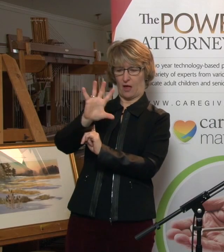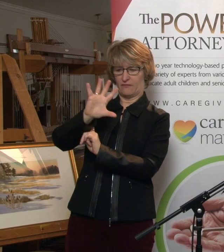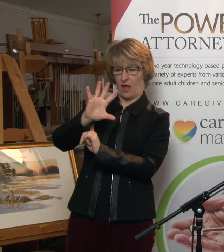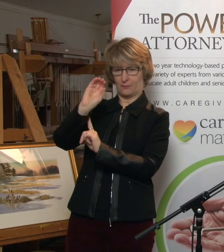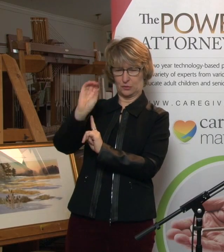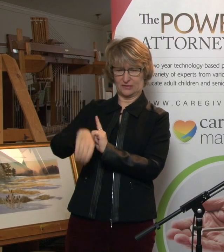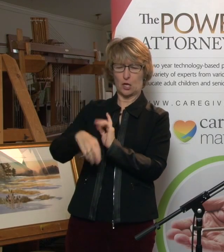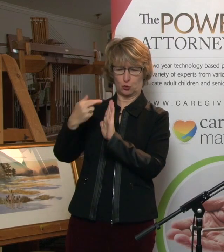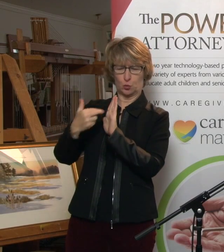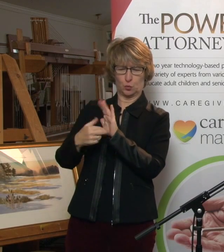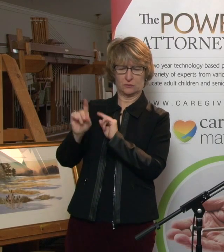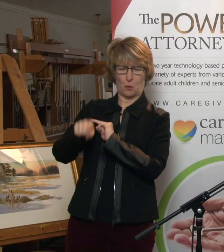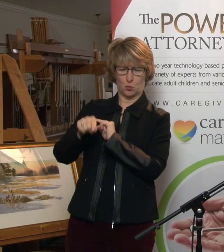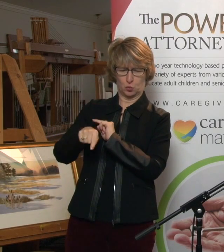thing.